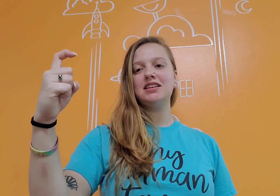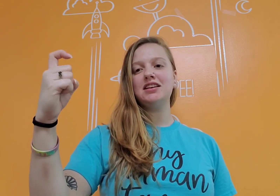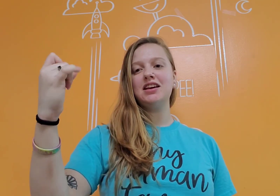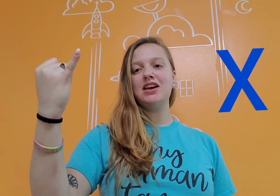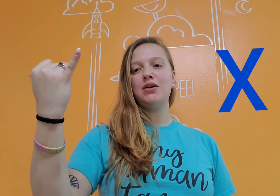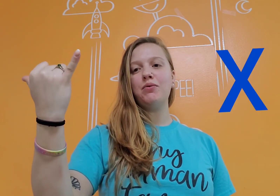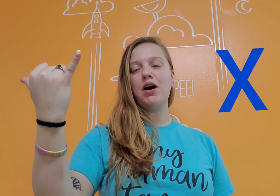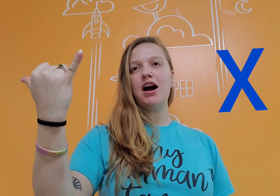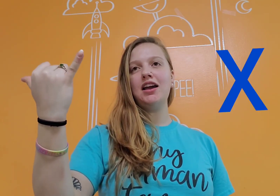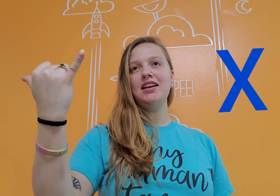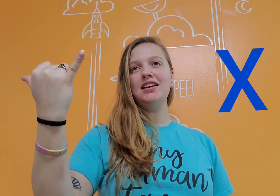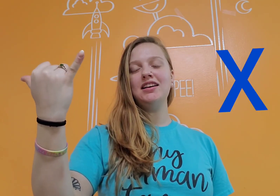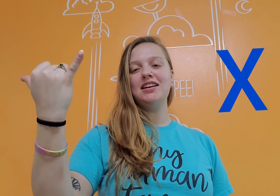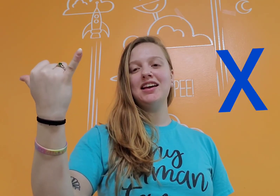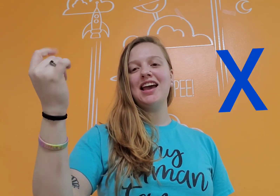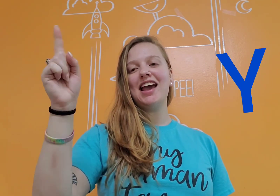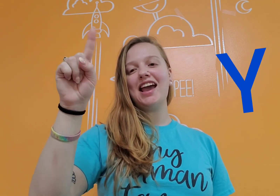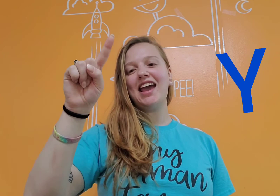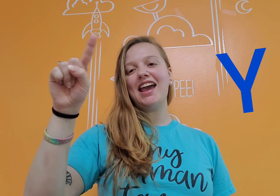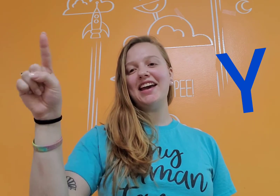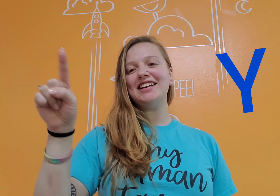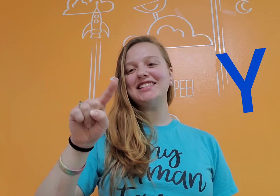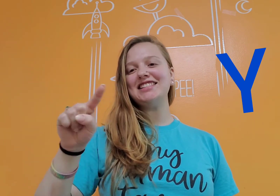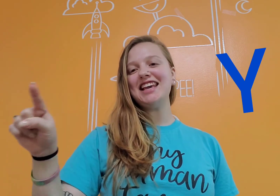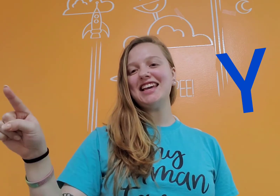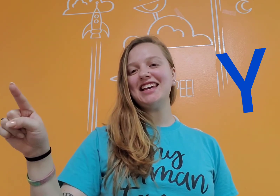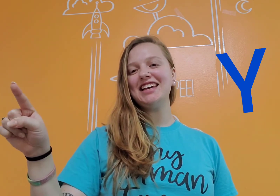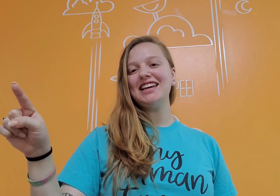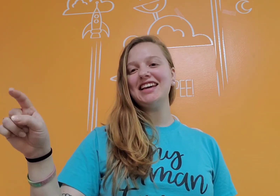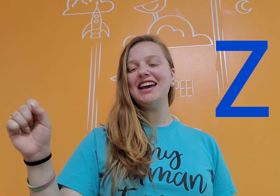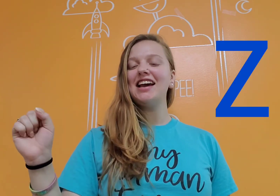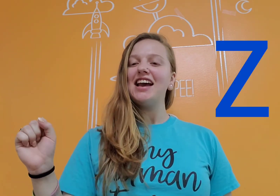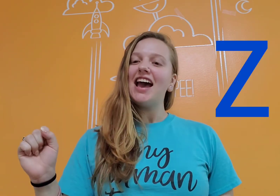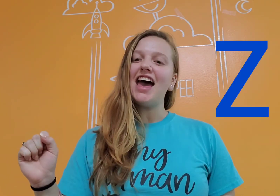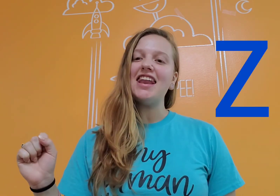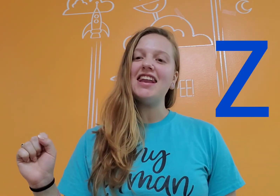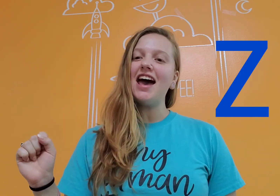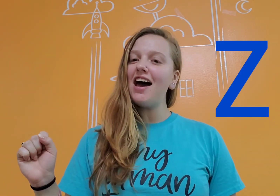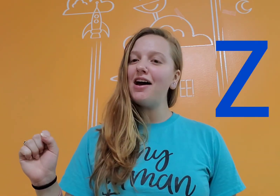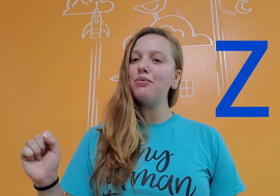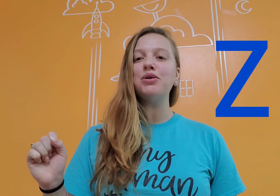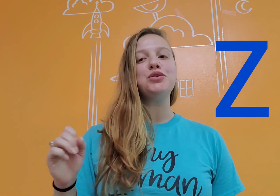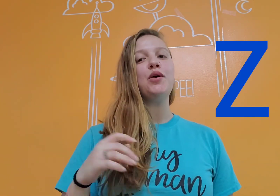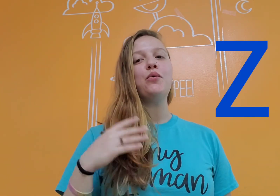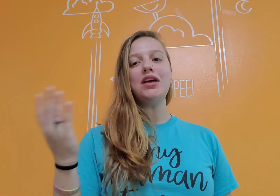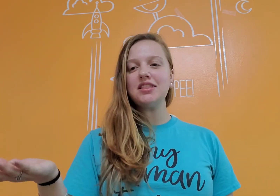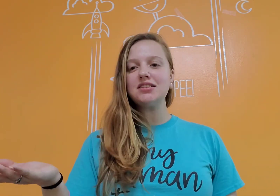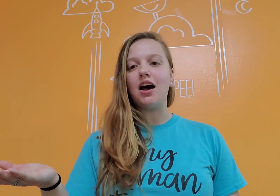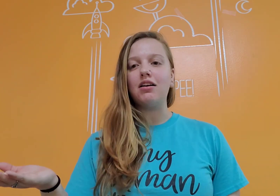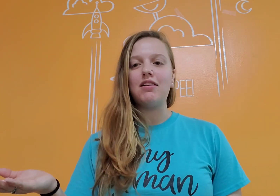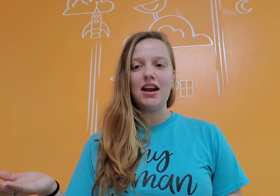Y, and Z. And now, we'll do it with the song, ready,